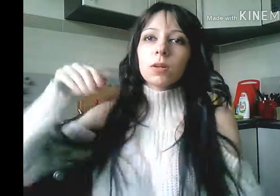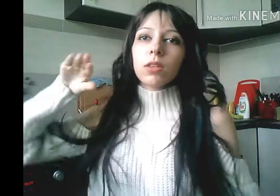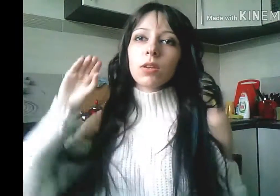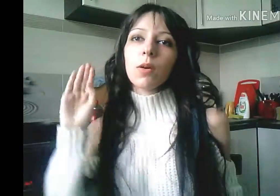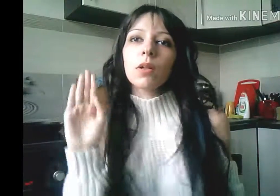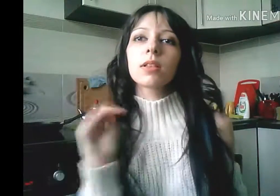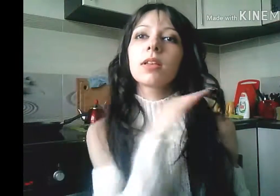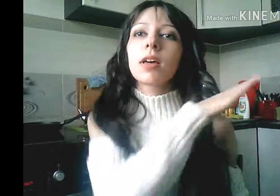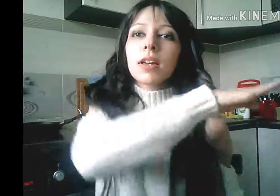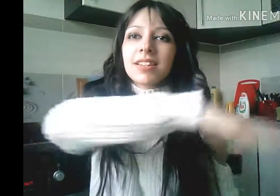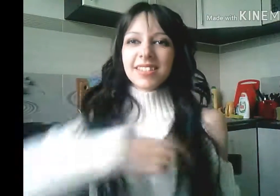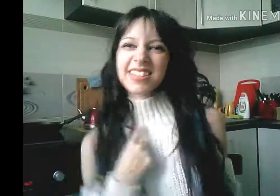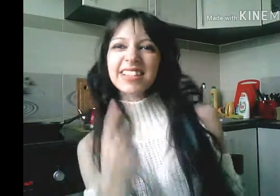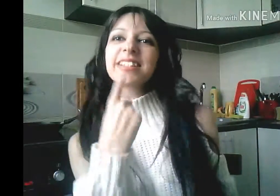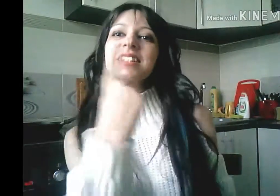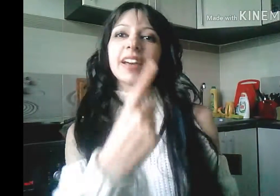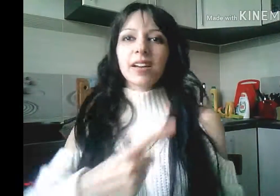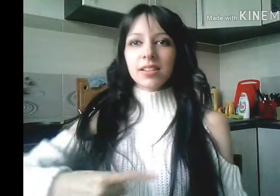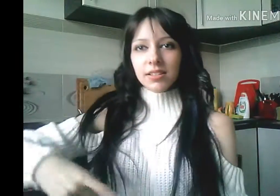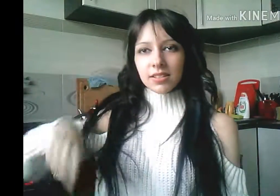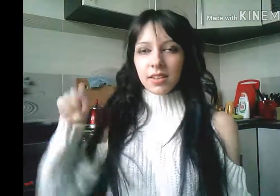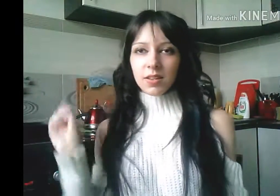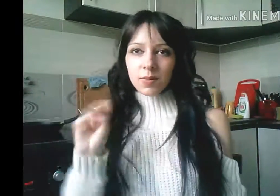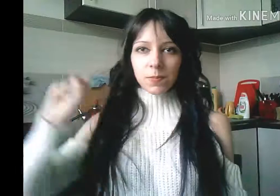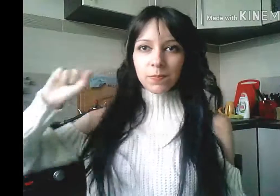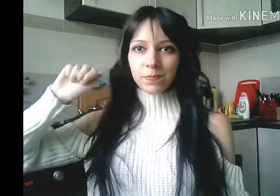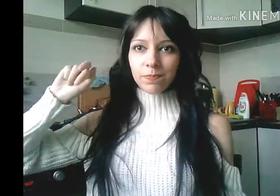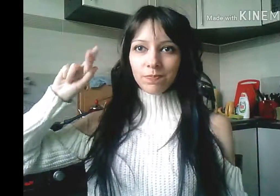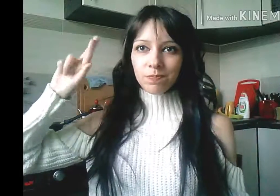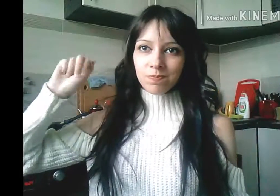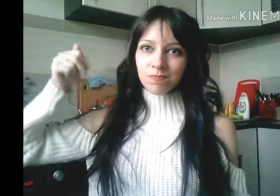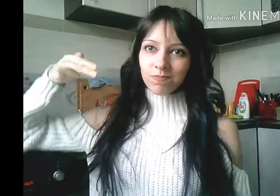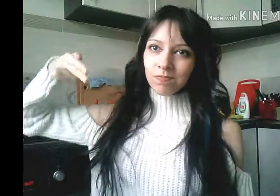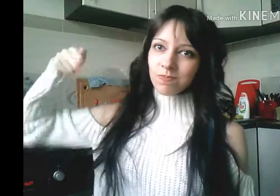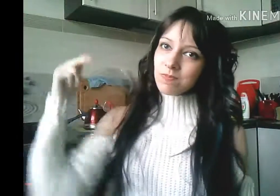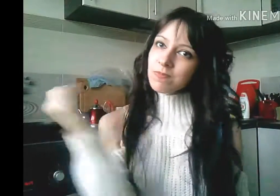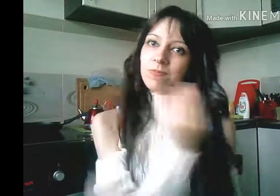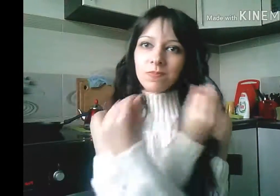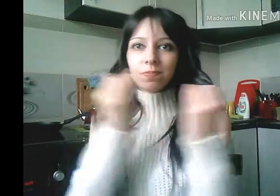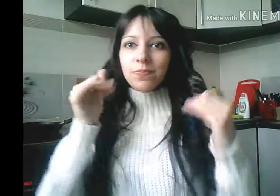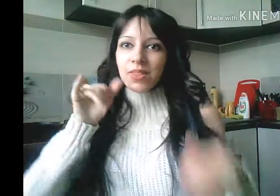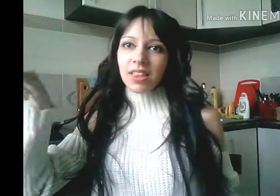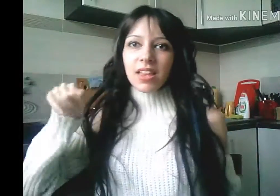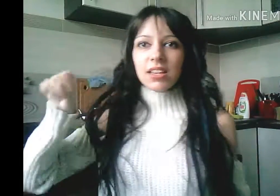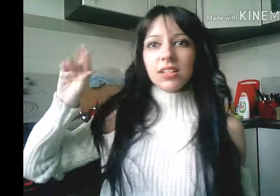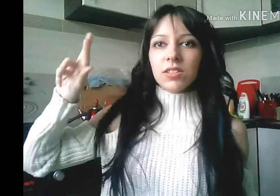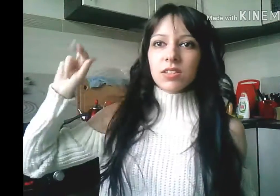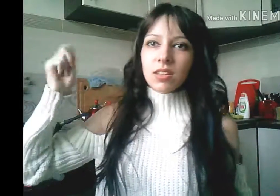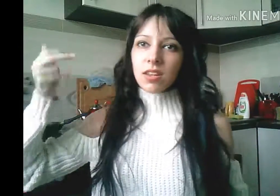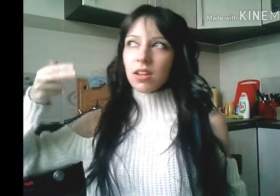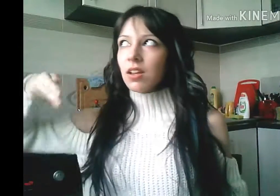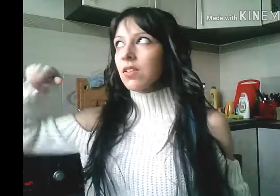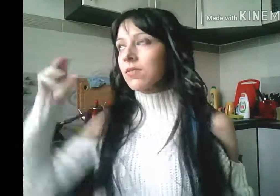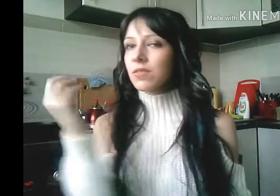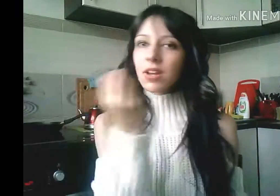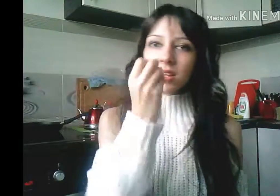with your eyes and I say Sarah smiles like Sarah